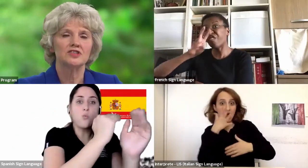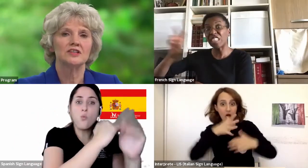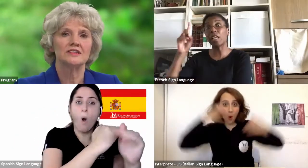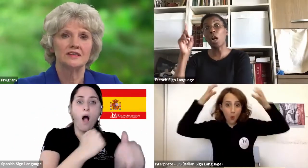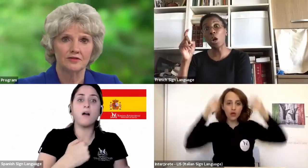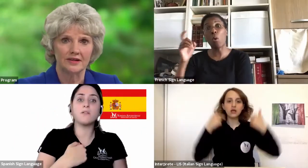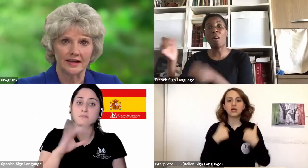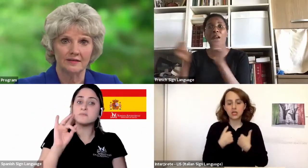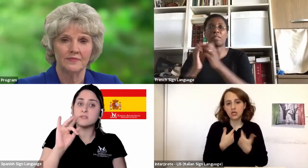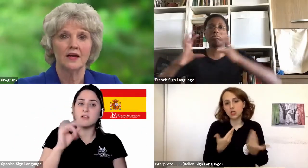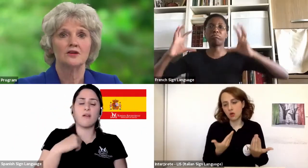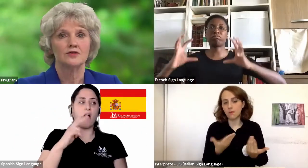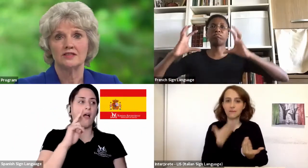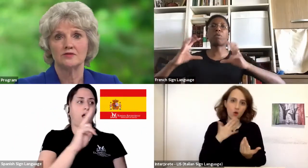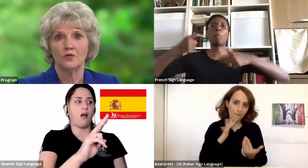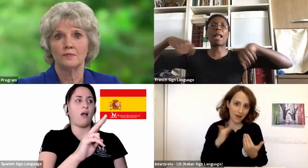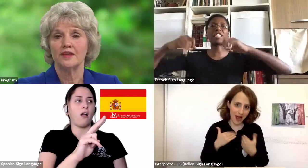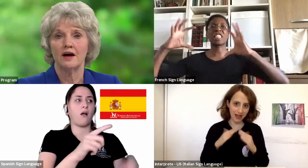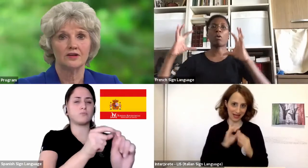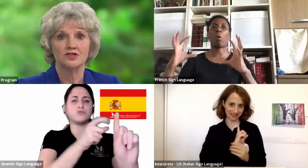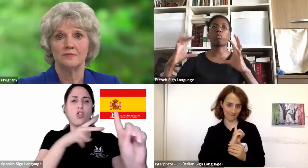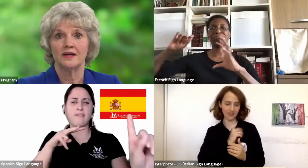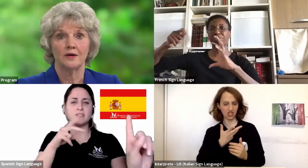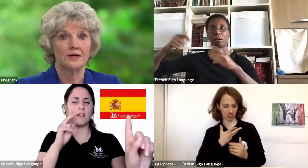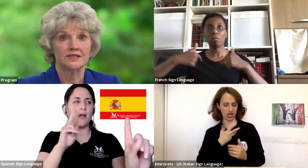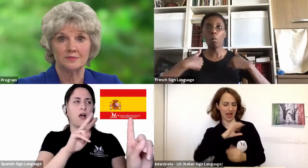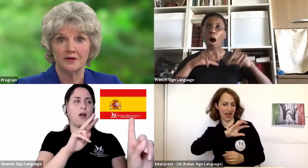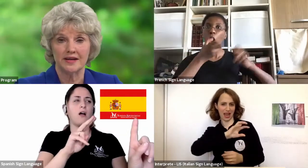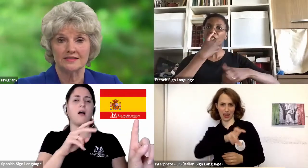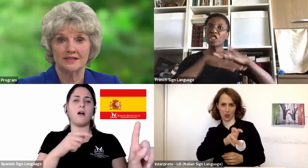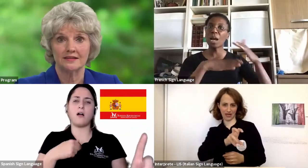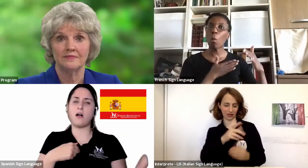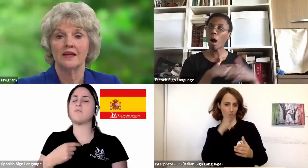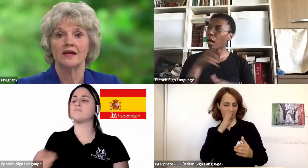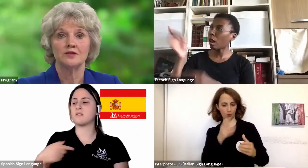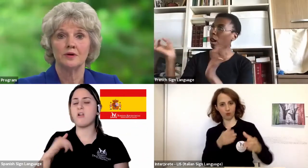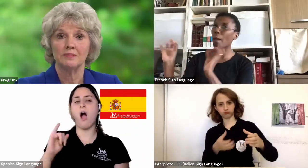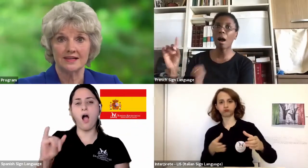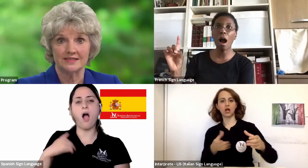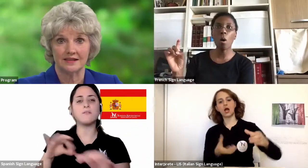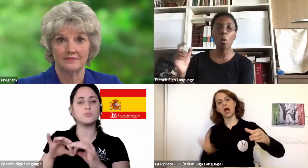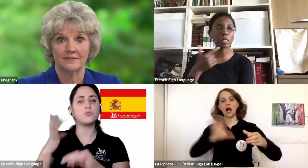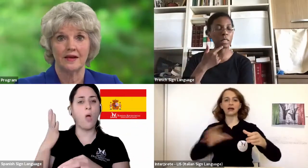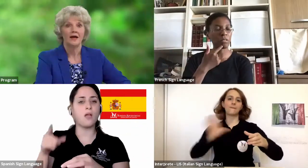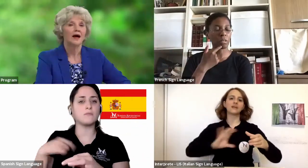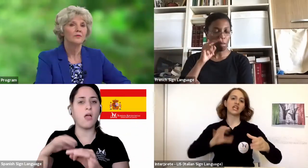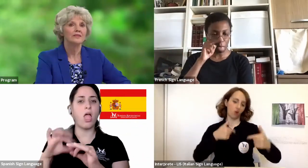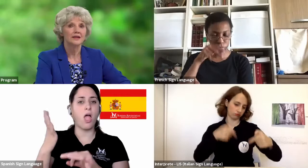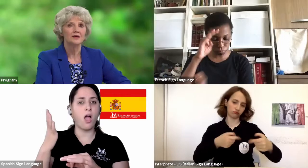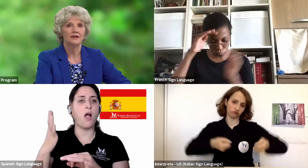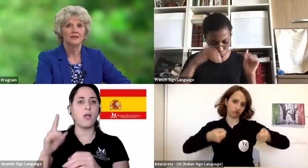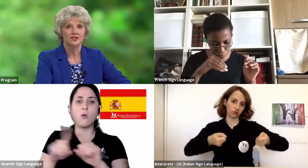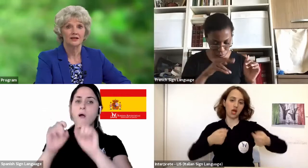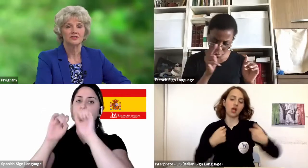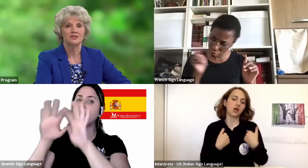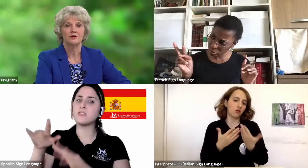situation differently transformed the hardship that I was experiencing into a blessing. How we